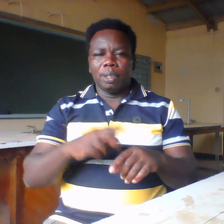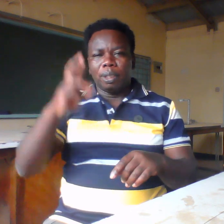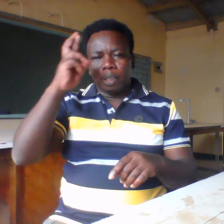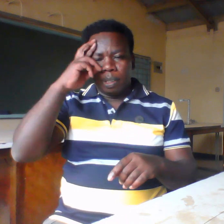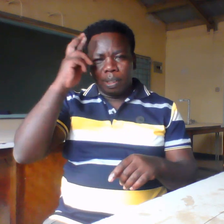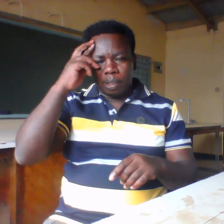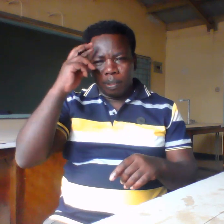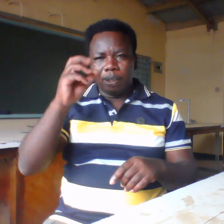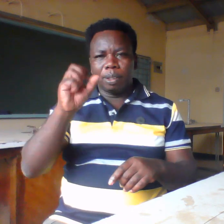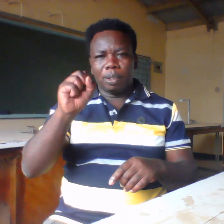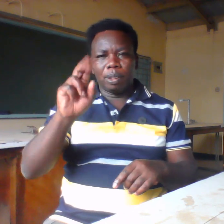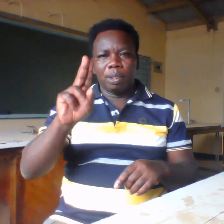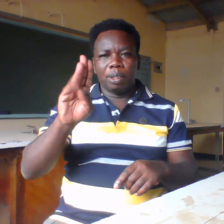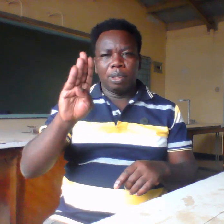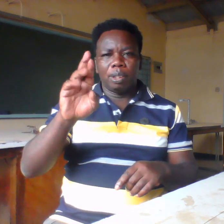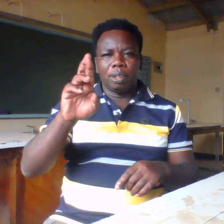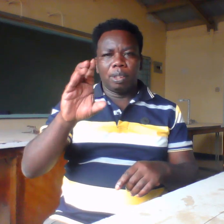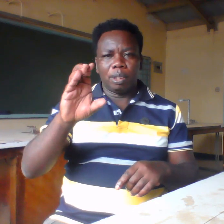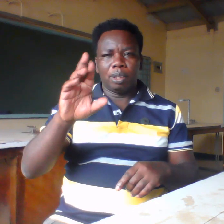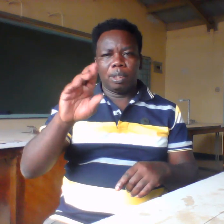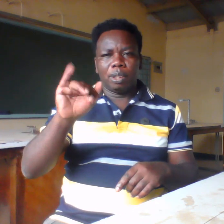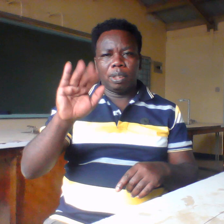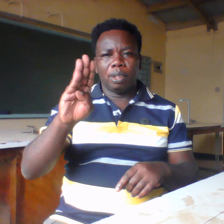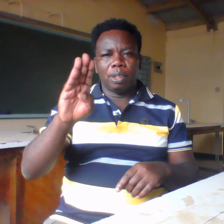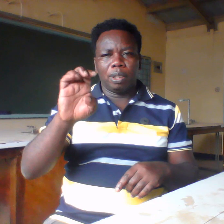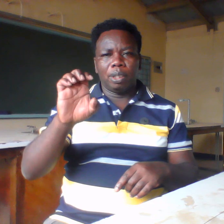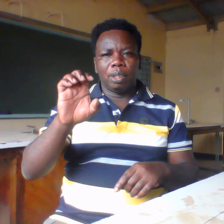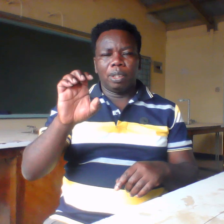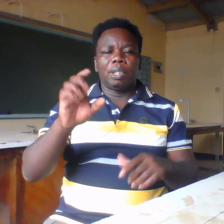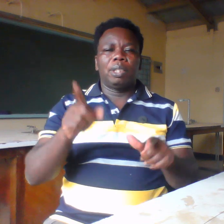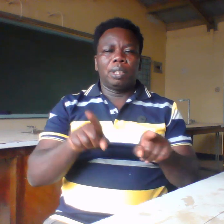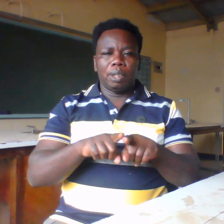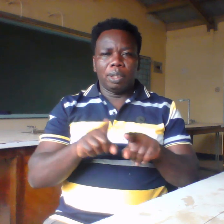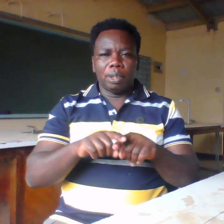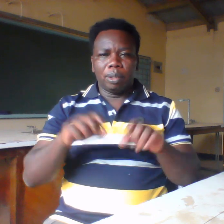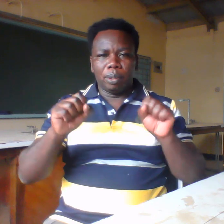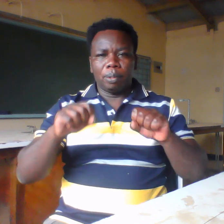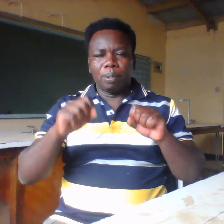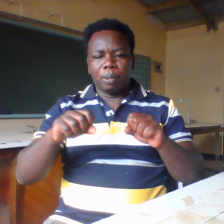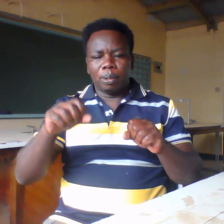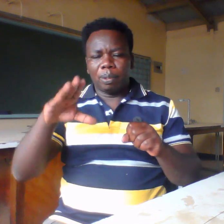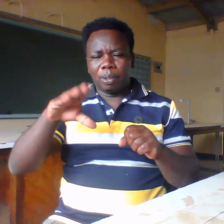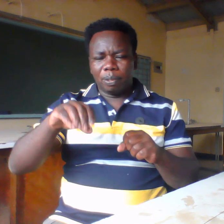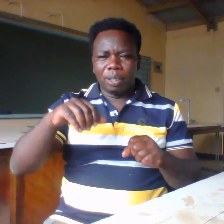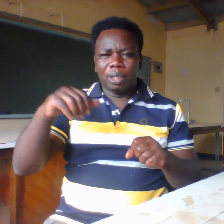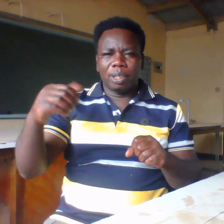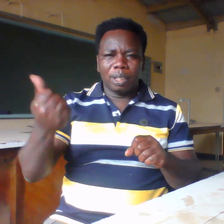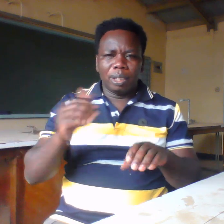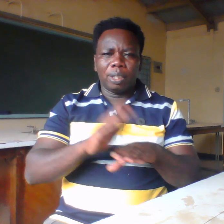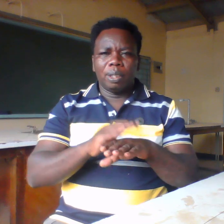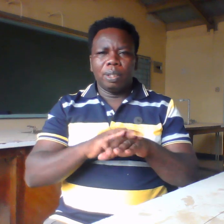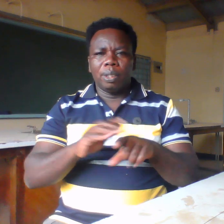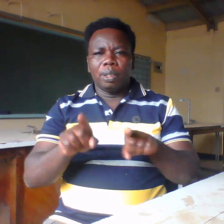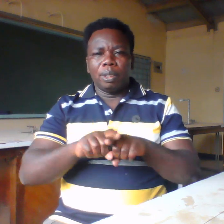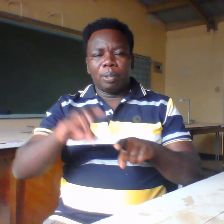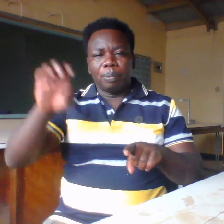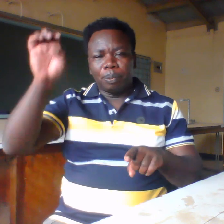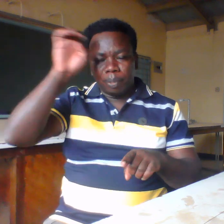so many other good and educative videos that are going to enhance your knowledge